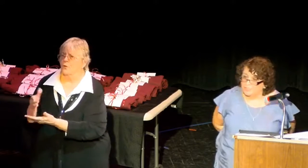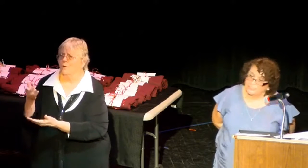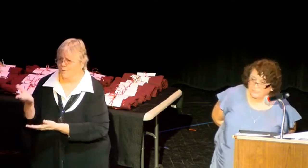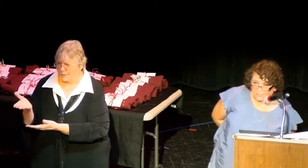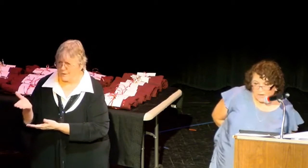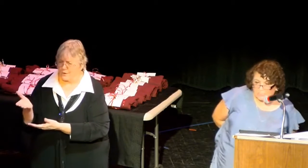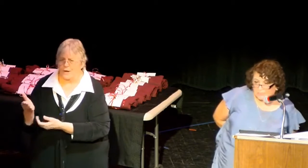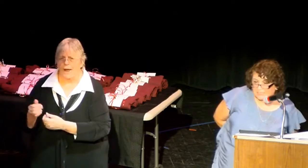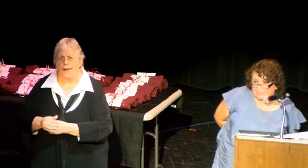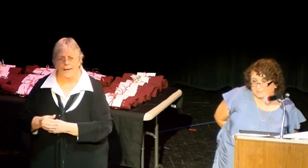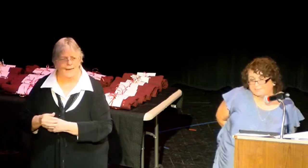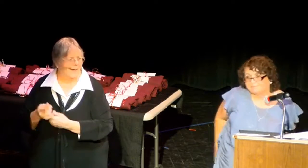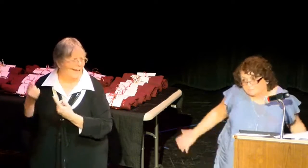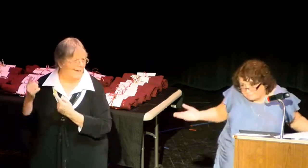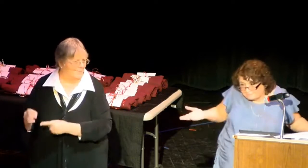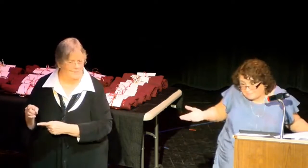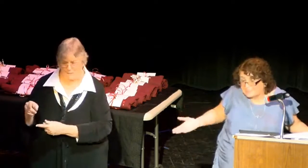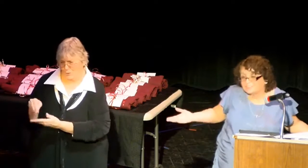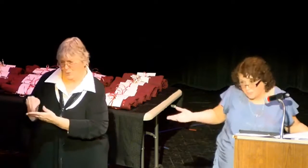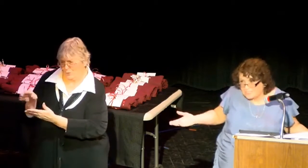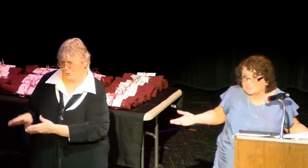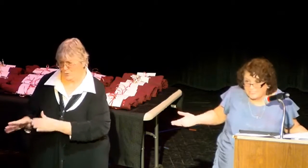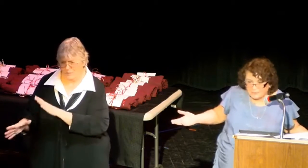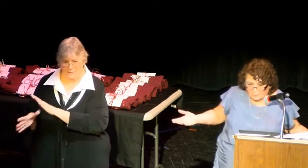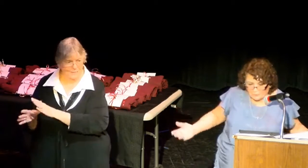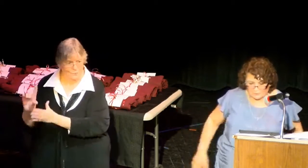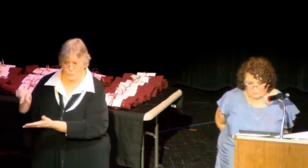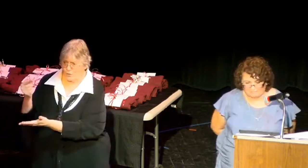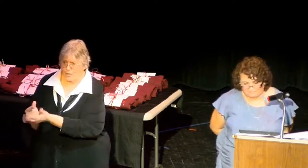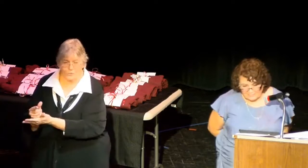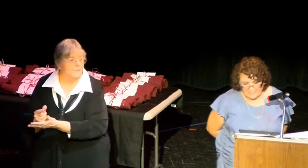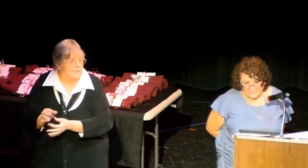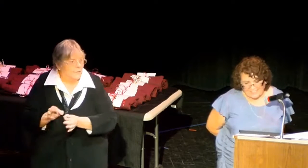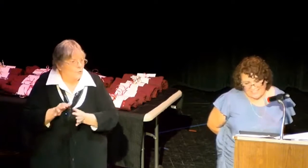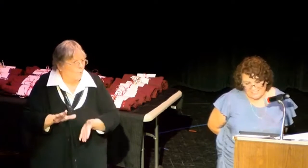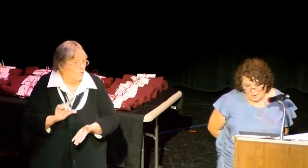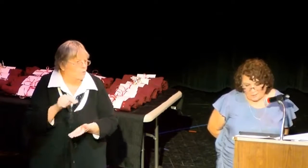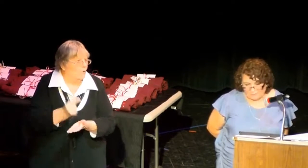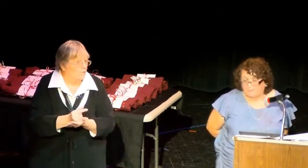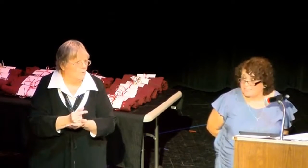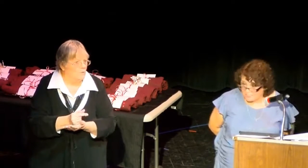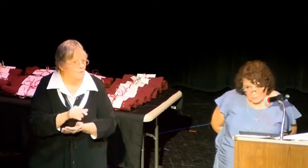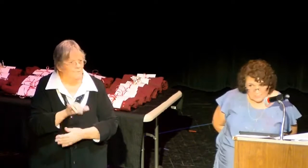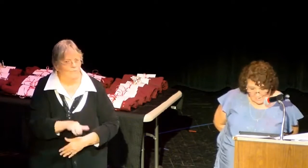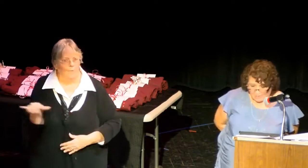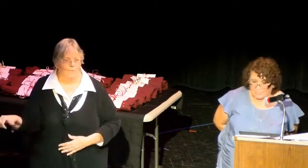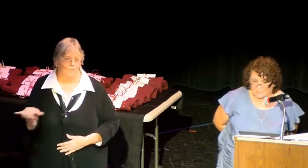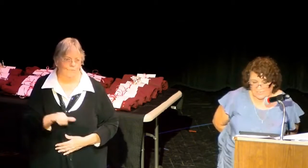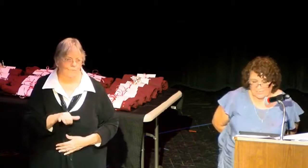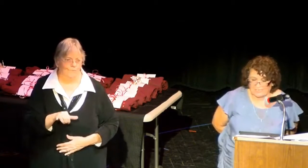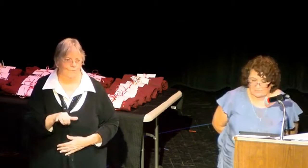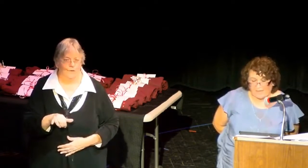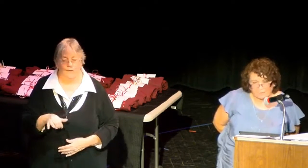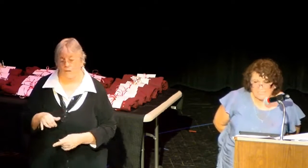when the student graduates, so does the interpreter. So, my student had